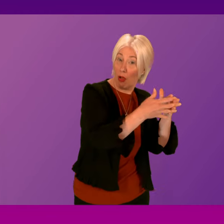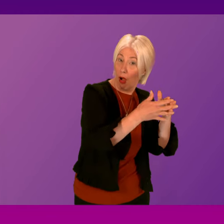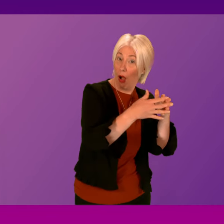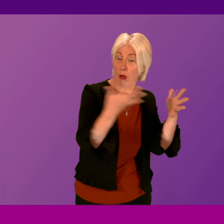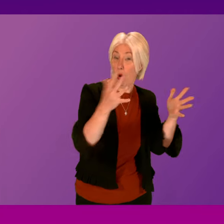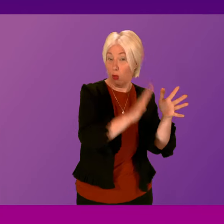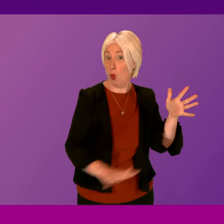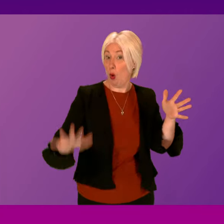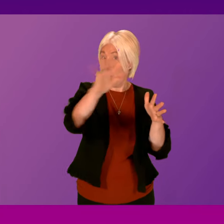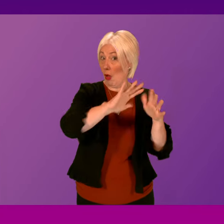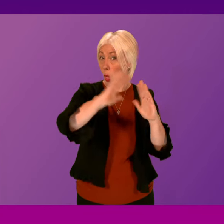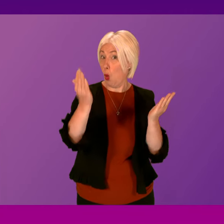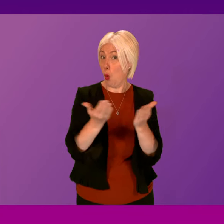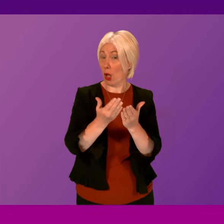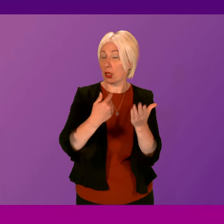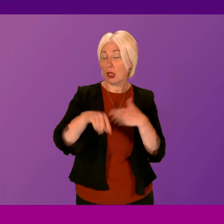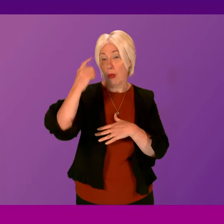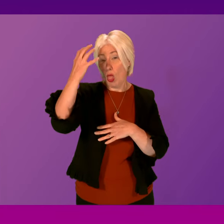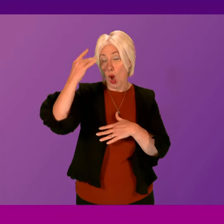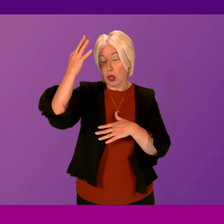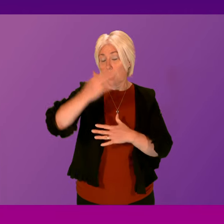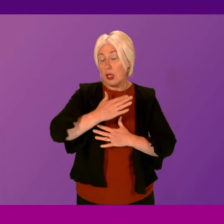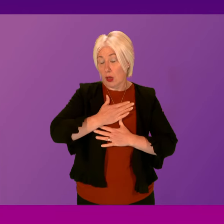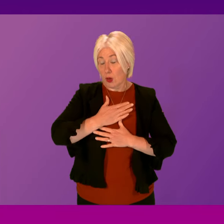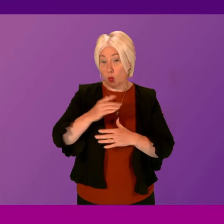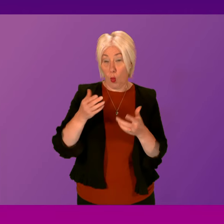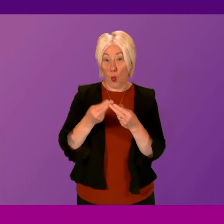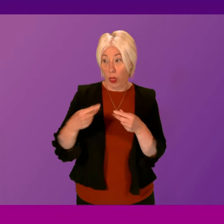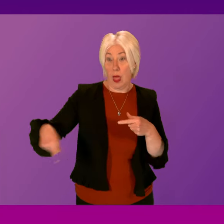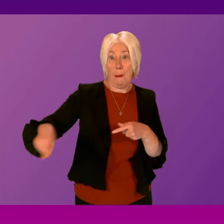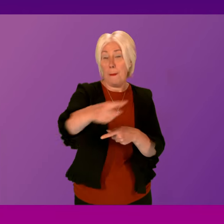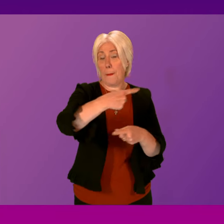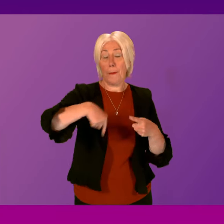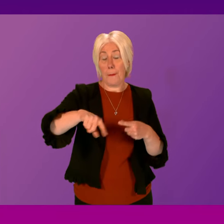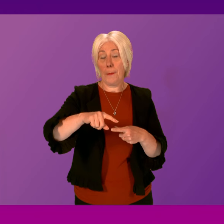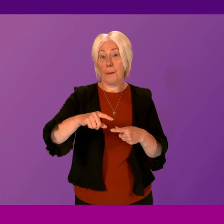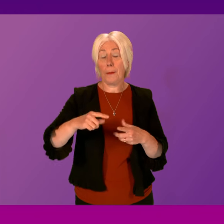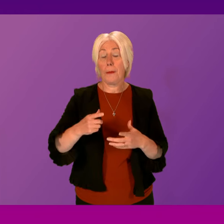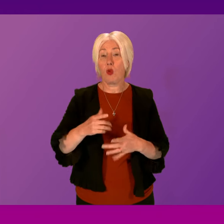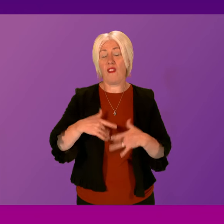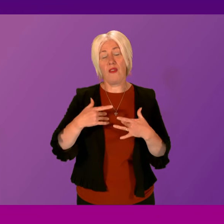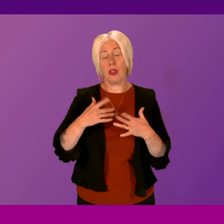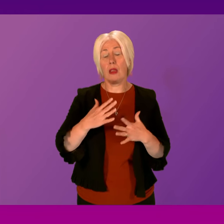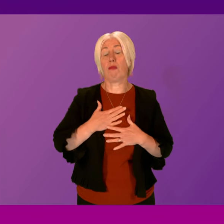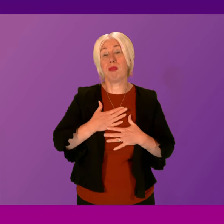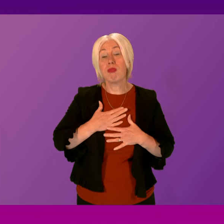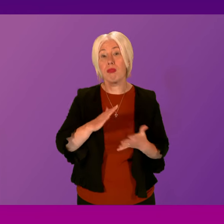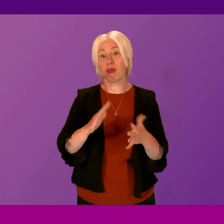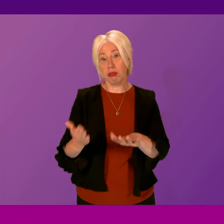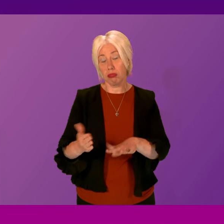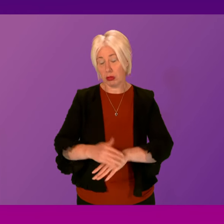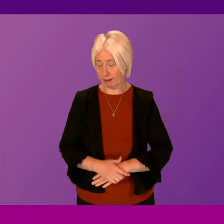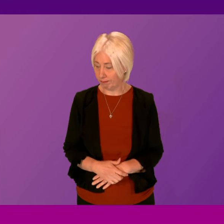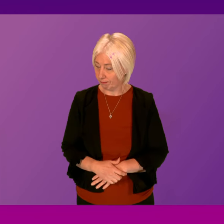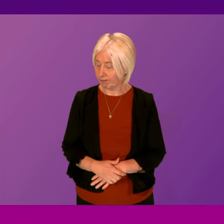across the world that were impacted. My thoughts continue to be with all of those who feel that loss. Let me say, in relation